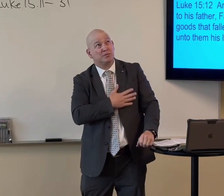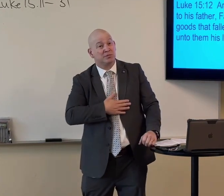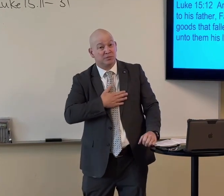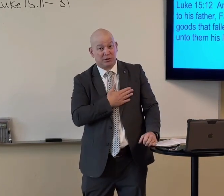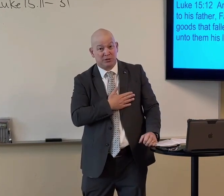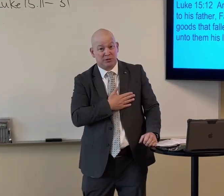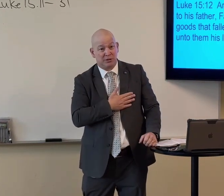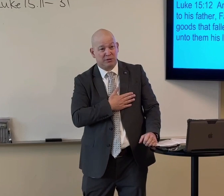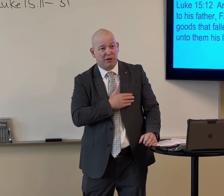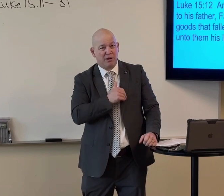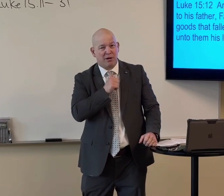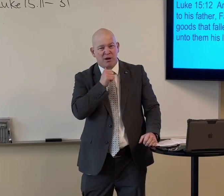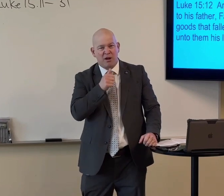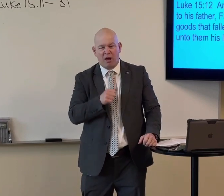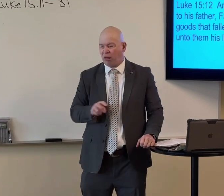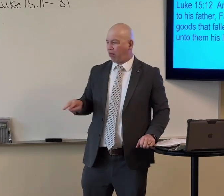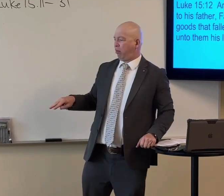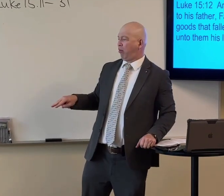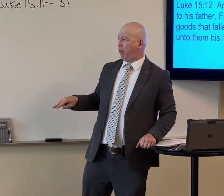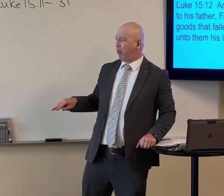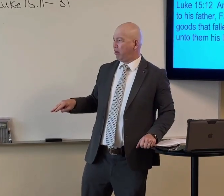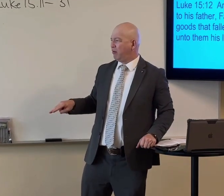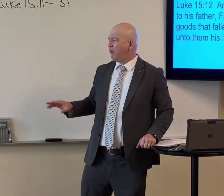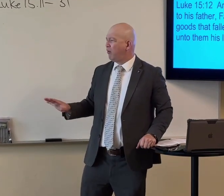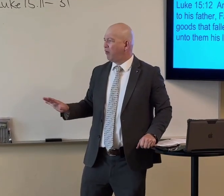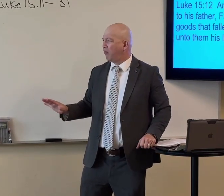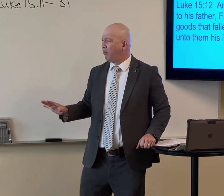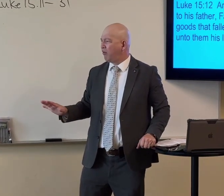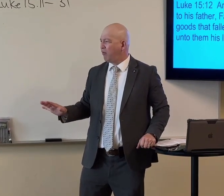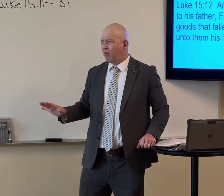That we might both improve. And not look down on him.